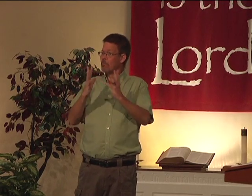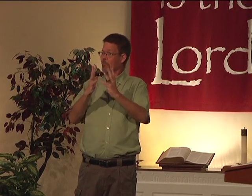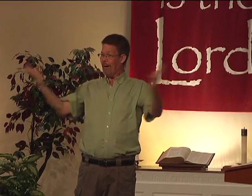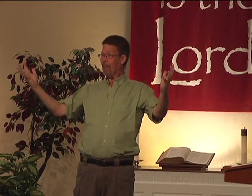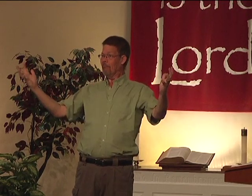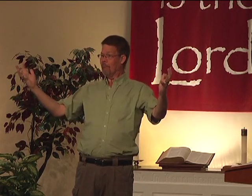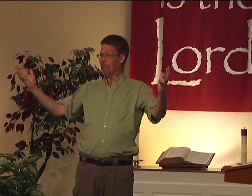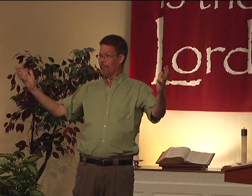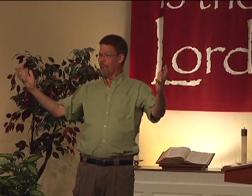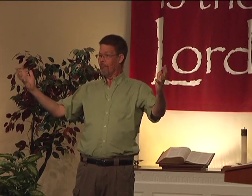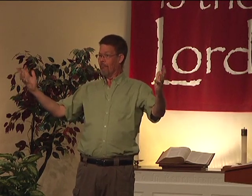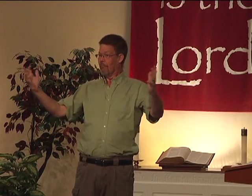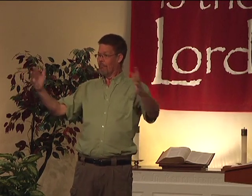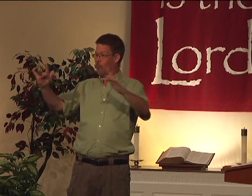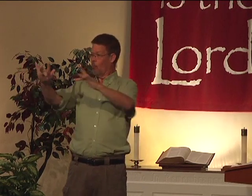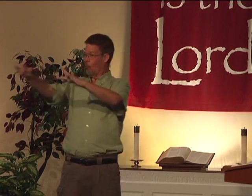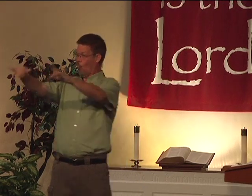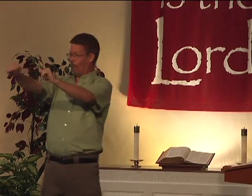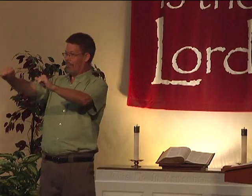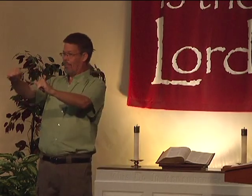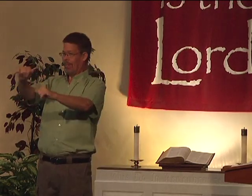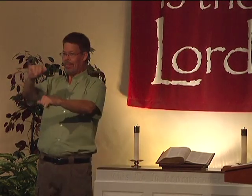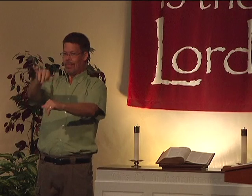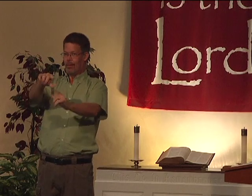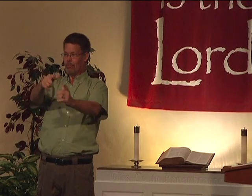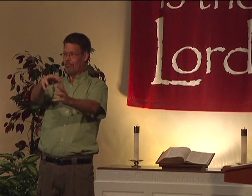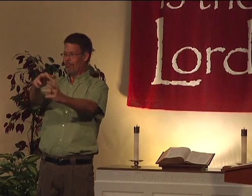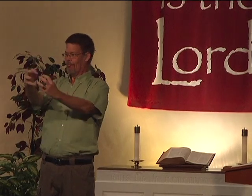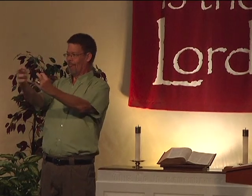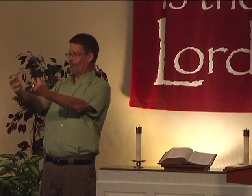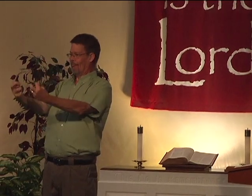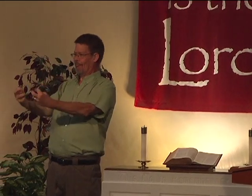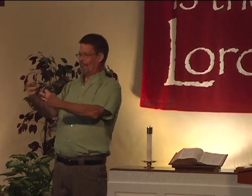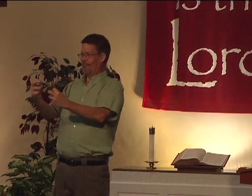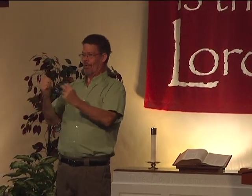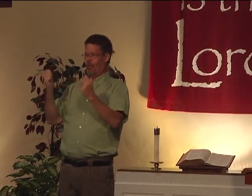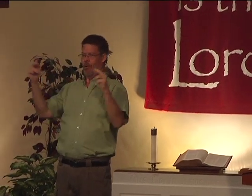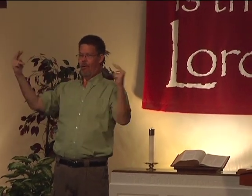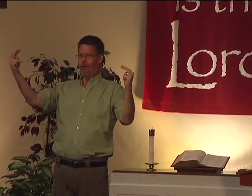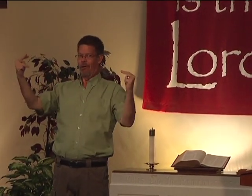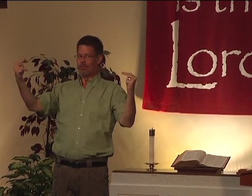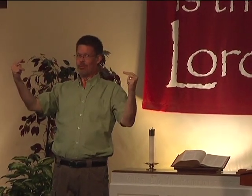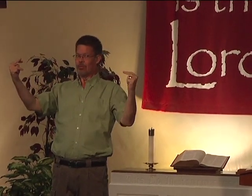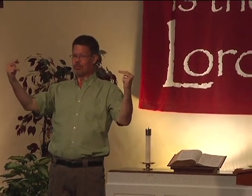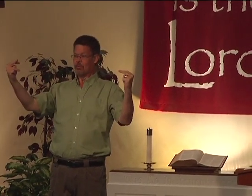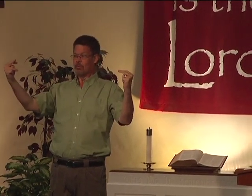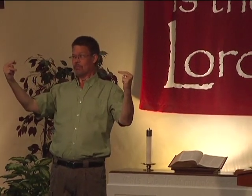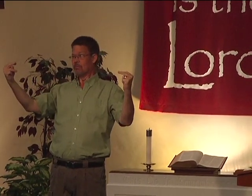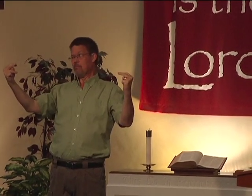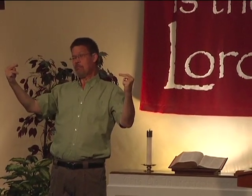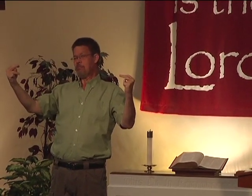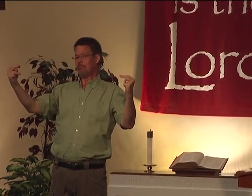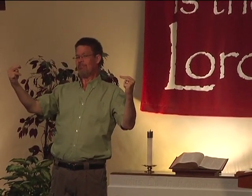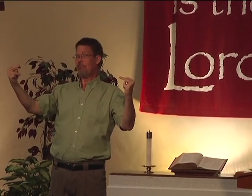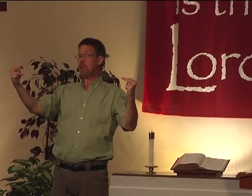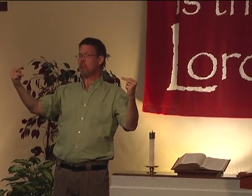And how? By our expanding or having empty seats. People sit in those empty seats and everybody's just looking at them.